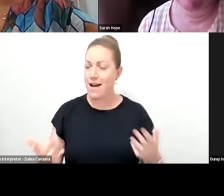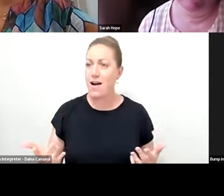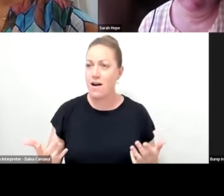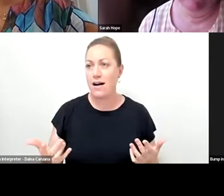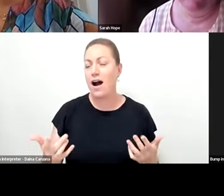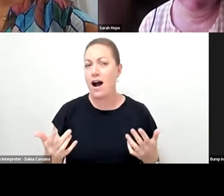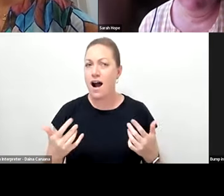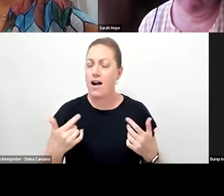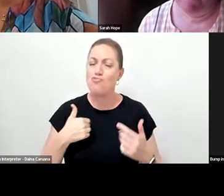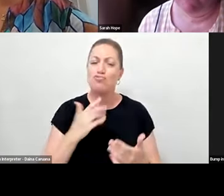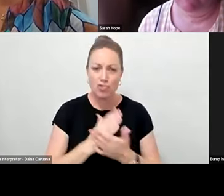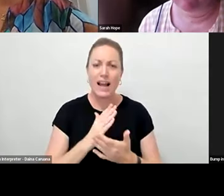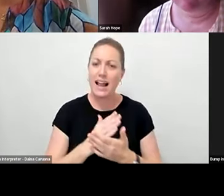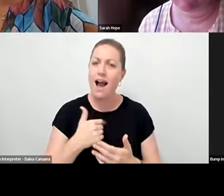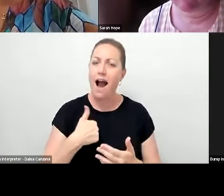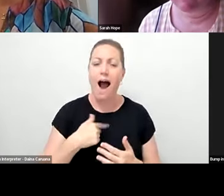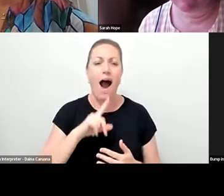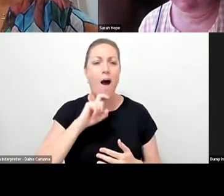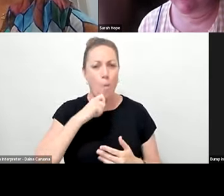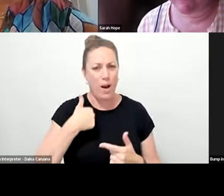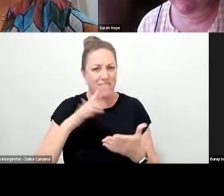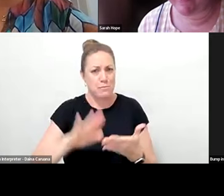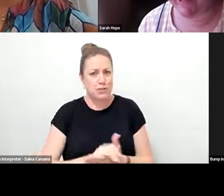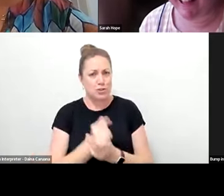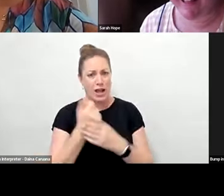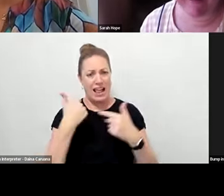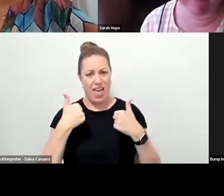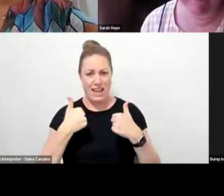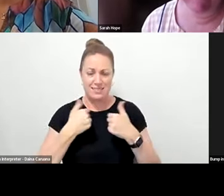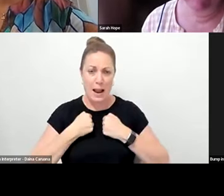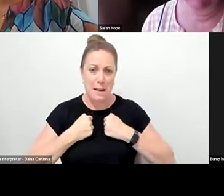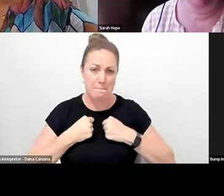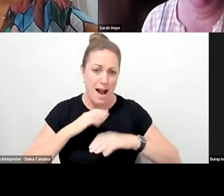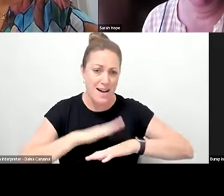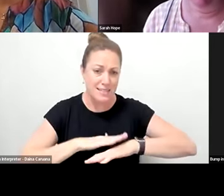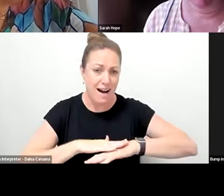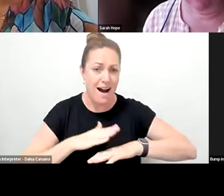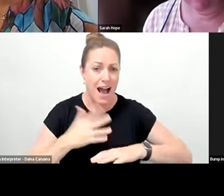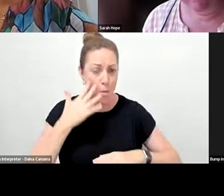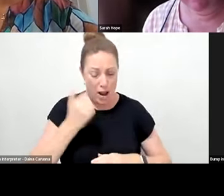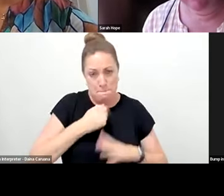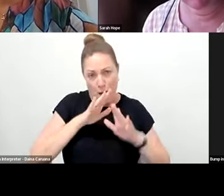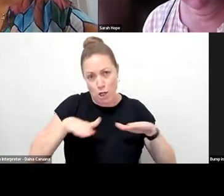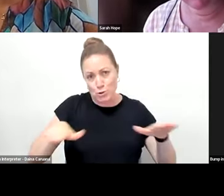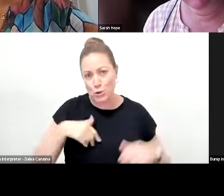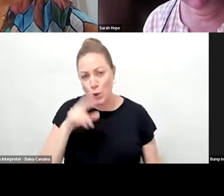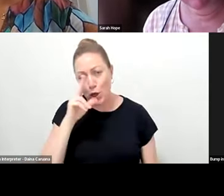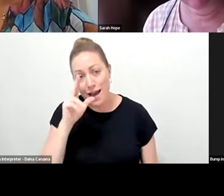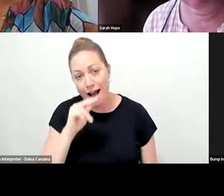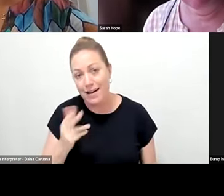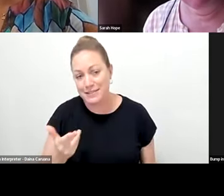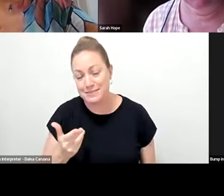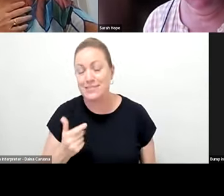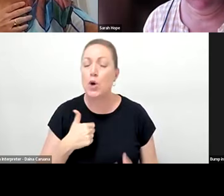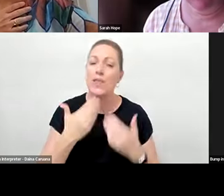would have been something that I would have welcomed back when my parents, like my kids were young. Um, so